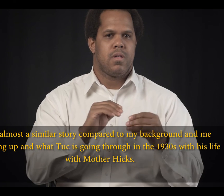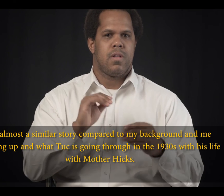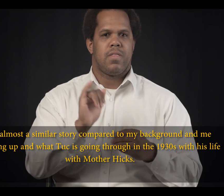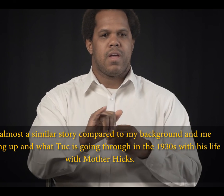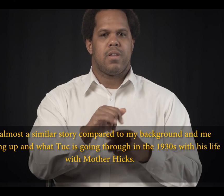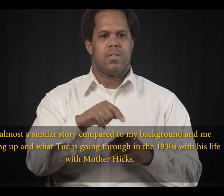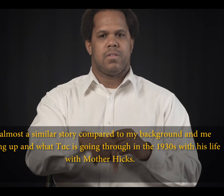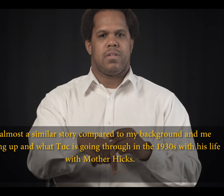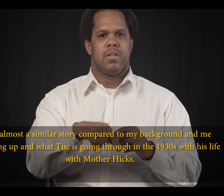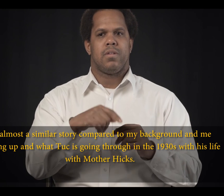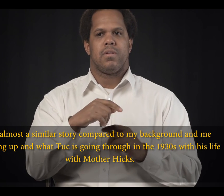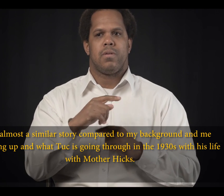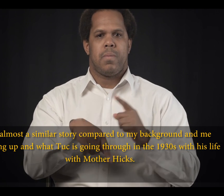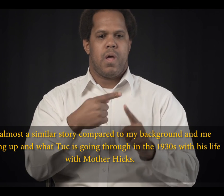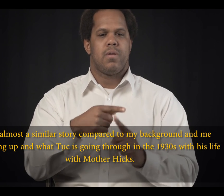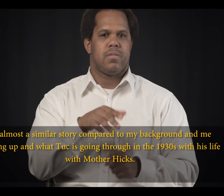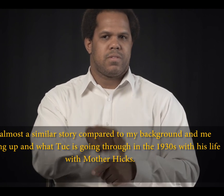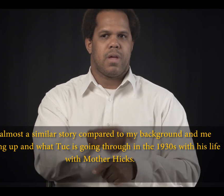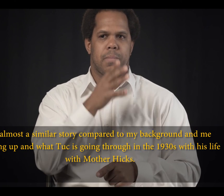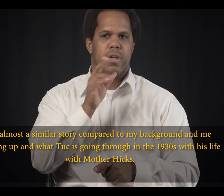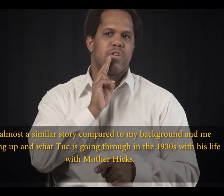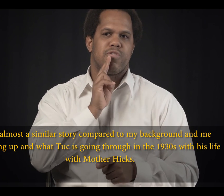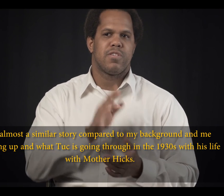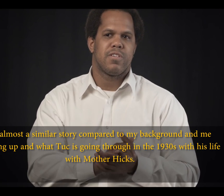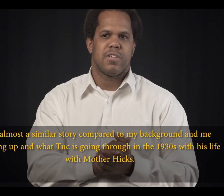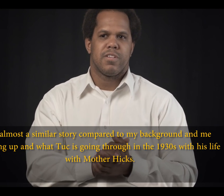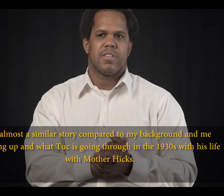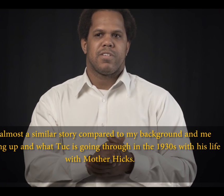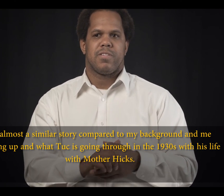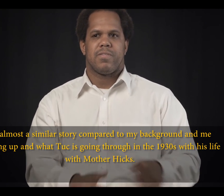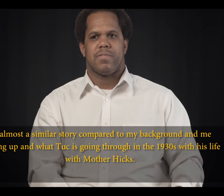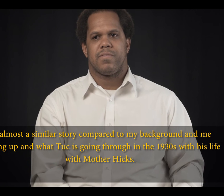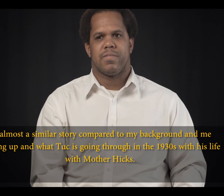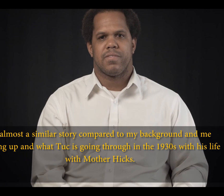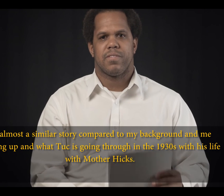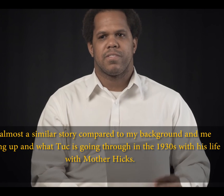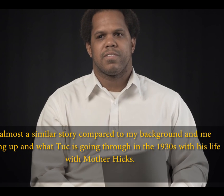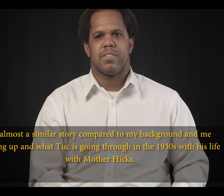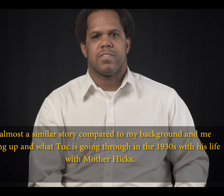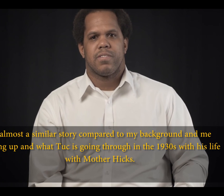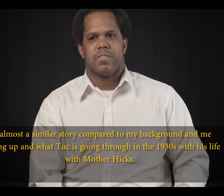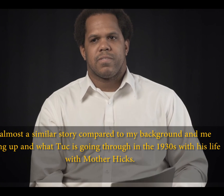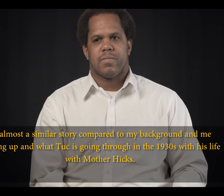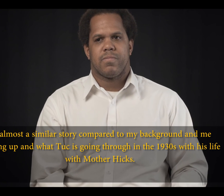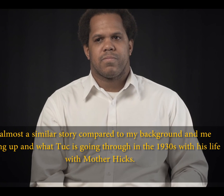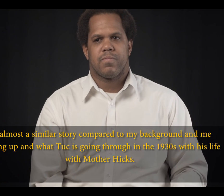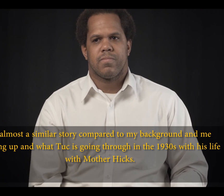similar story compared to my background and me growing up and what Tuck is going through in the 1930s with his life